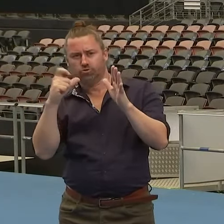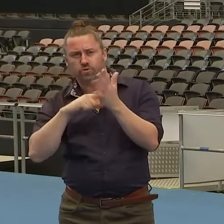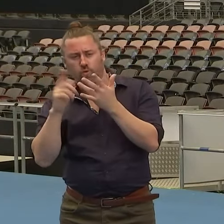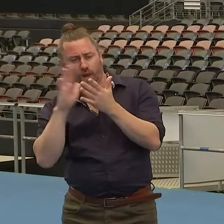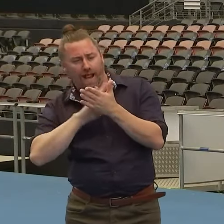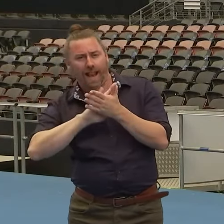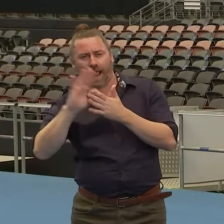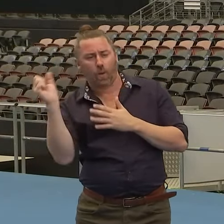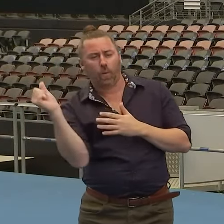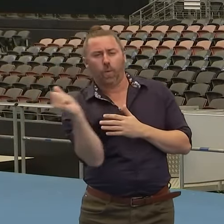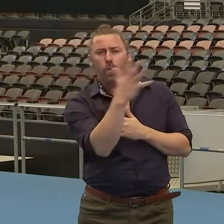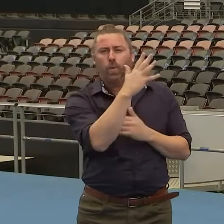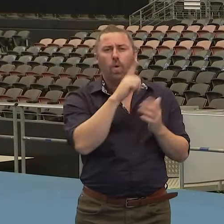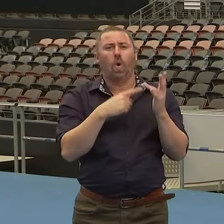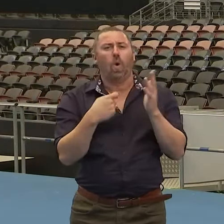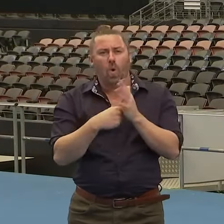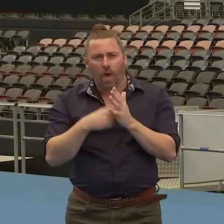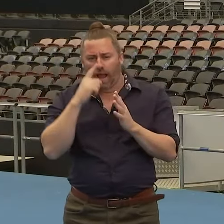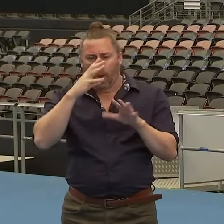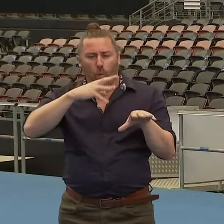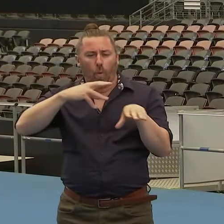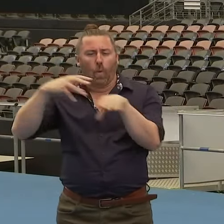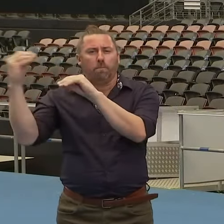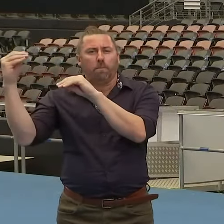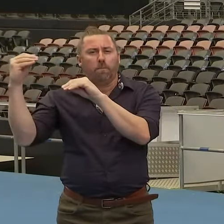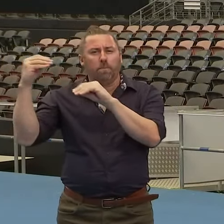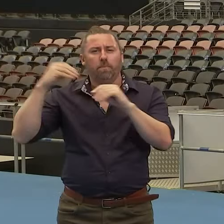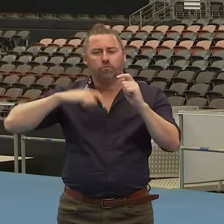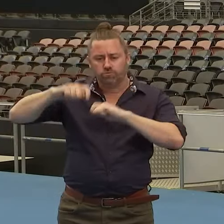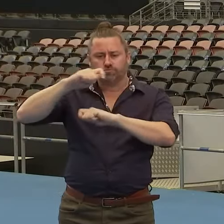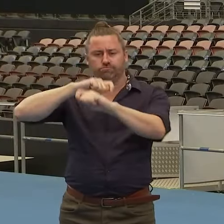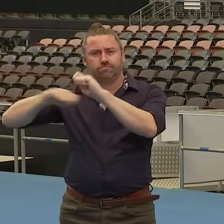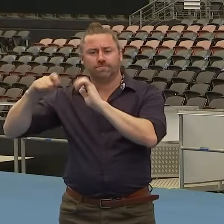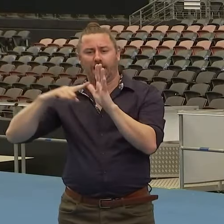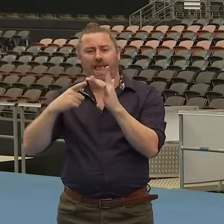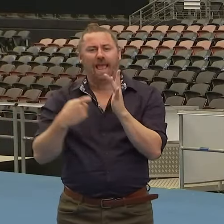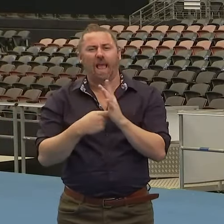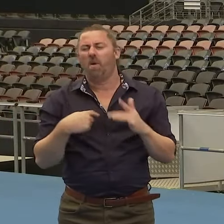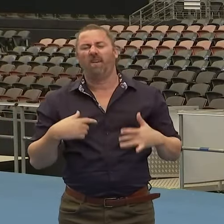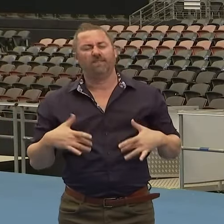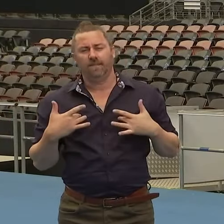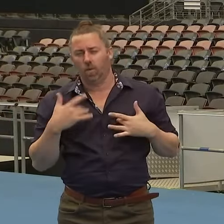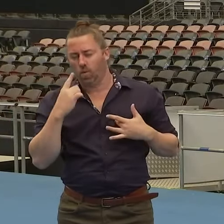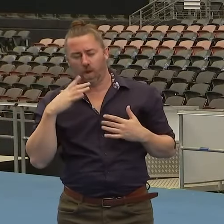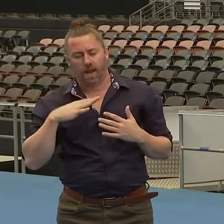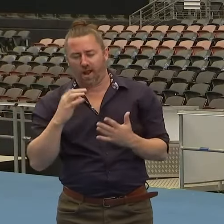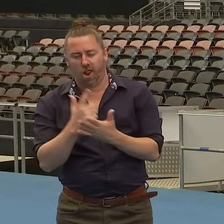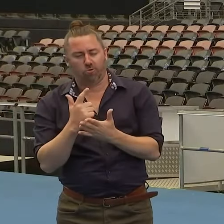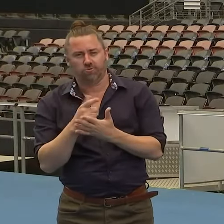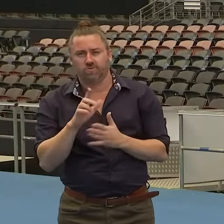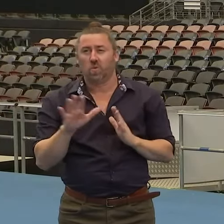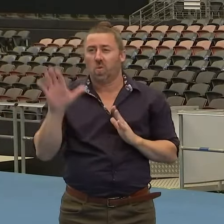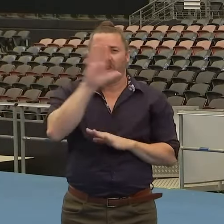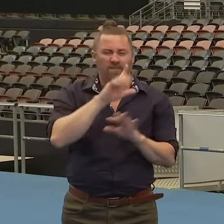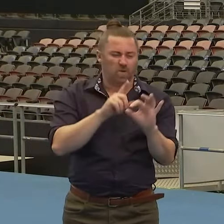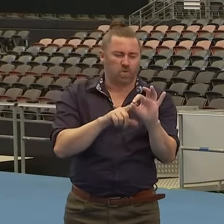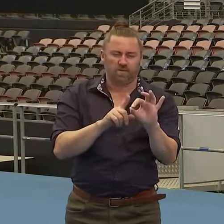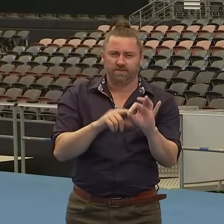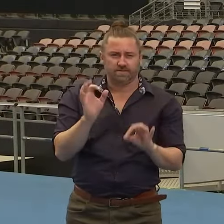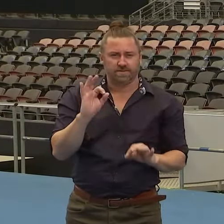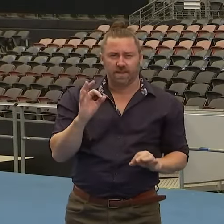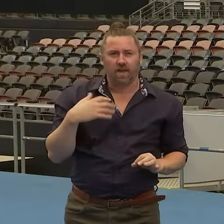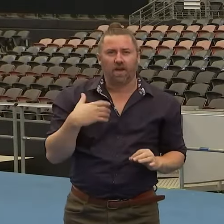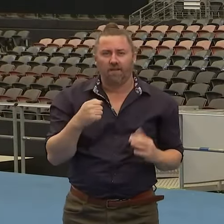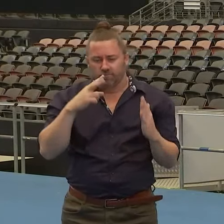insufficient. And we don't anticipate that that's going to be in too many locations. You know, from the reports that we've